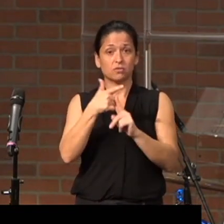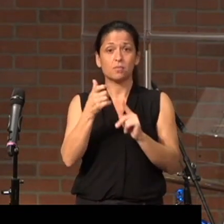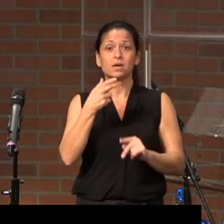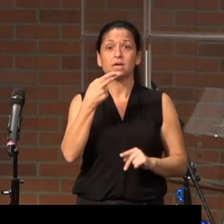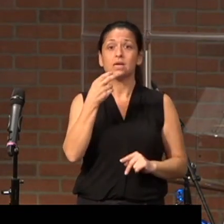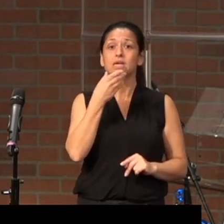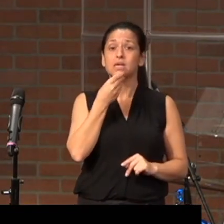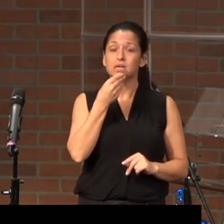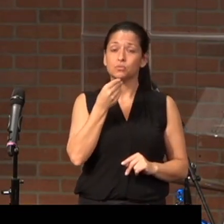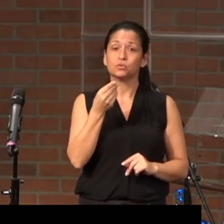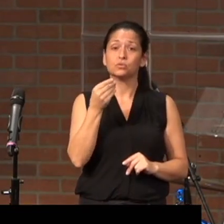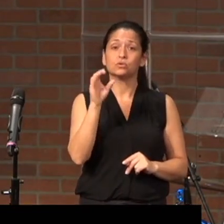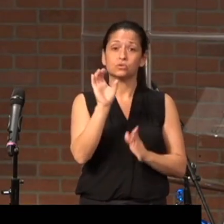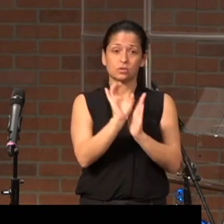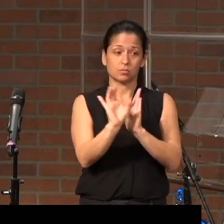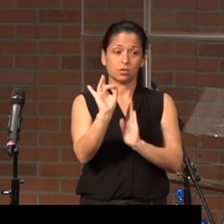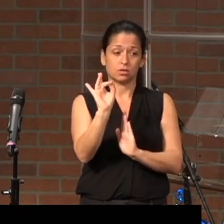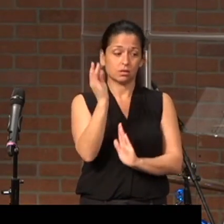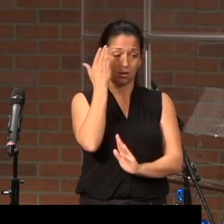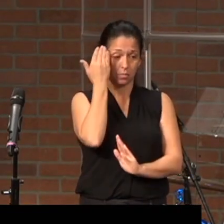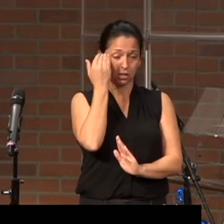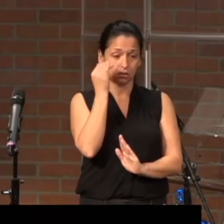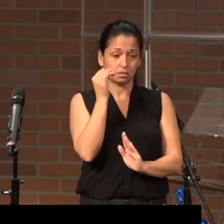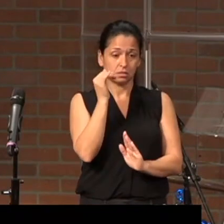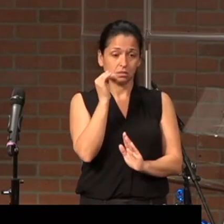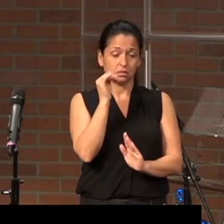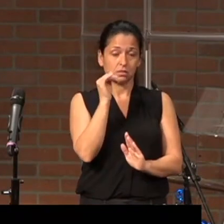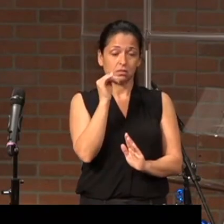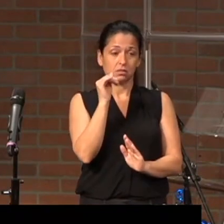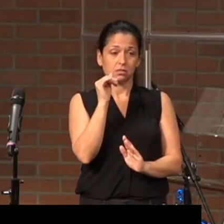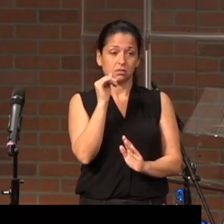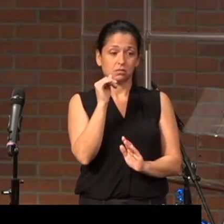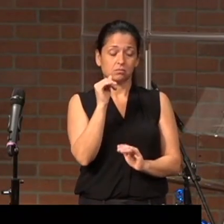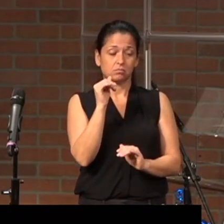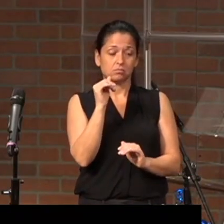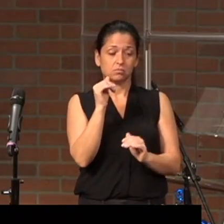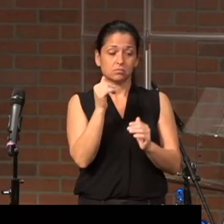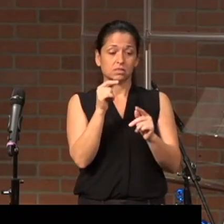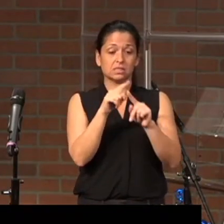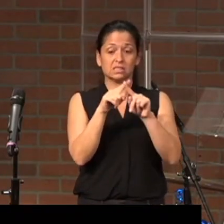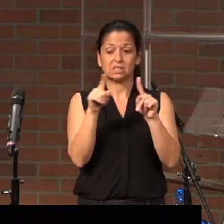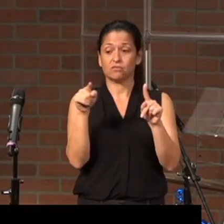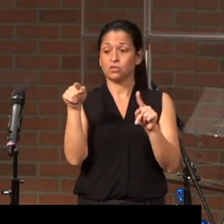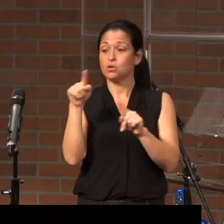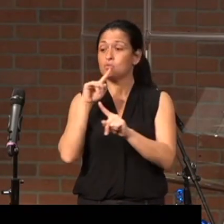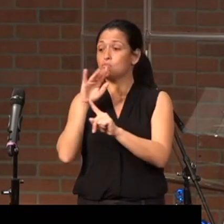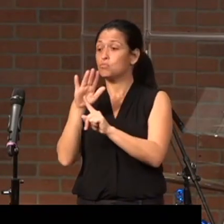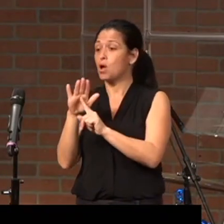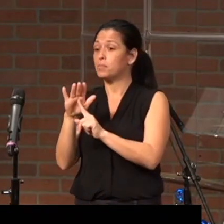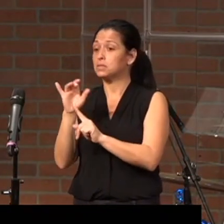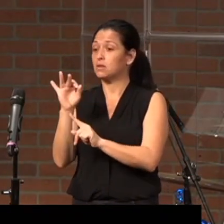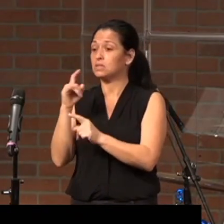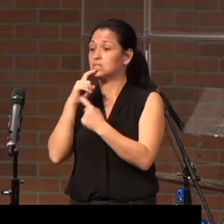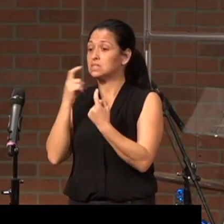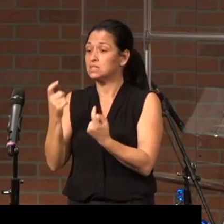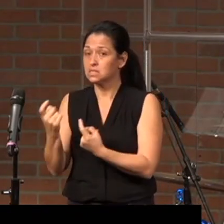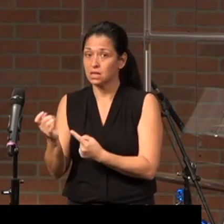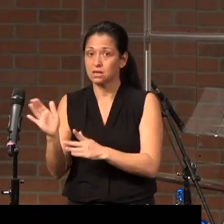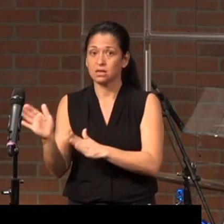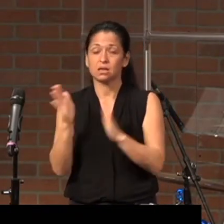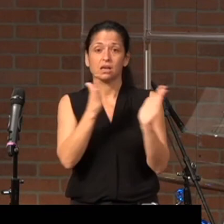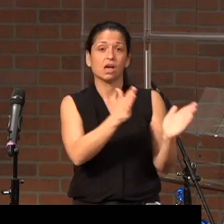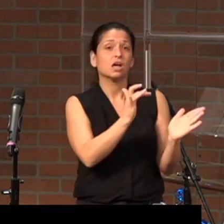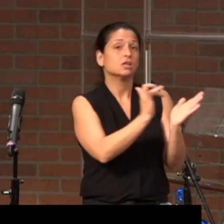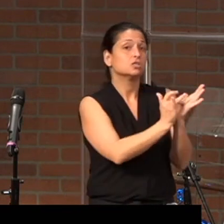Because, unlike the promises of sin, Jesus has a very great and